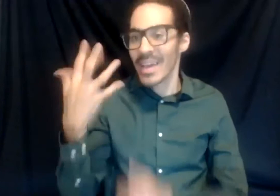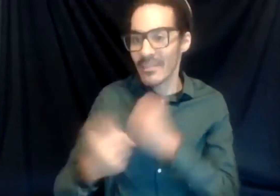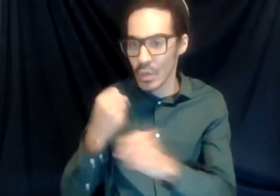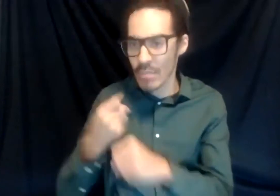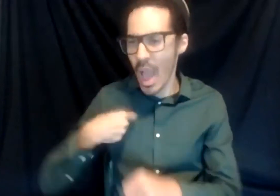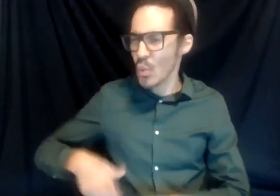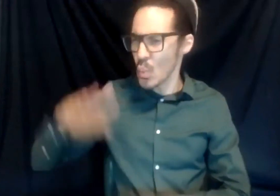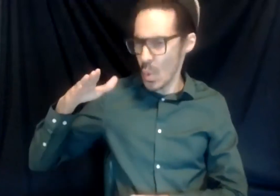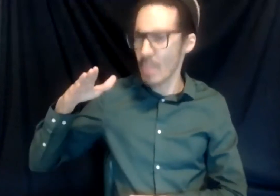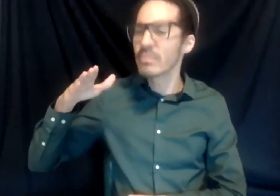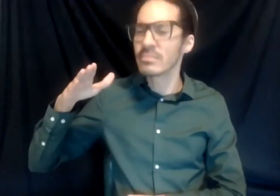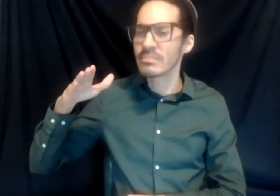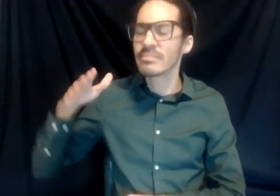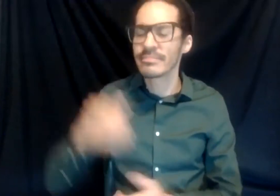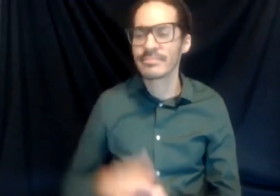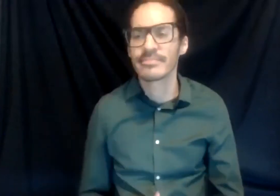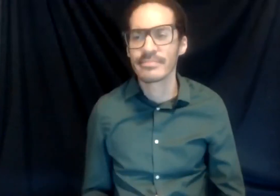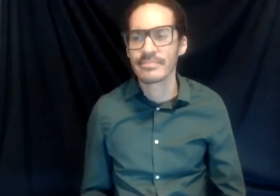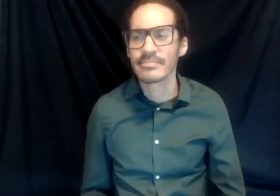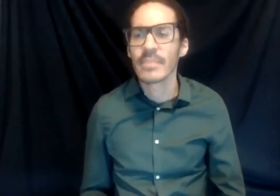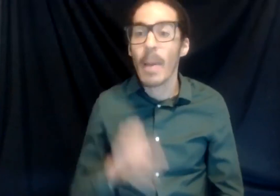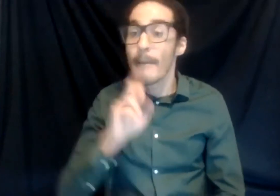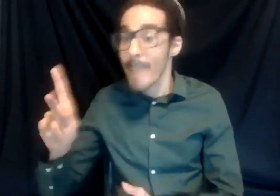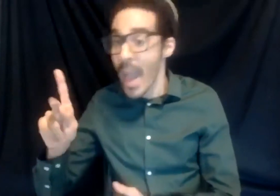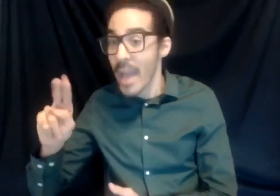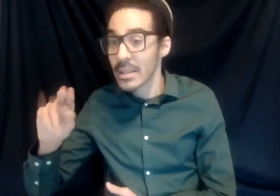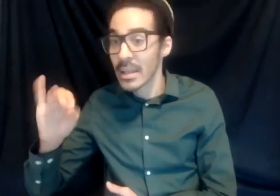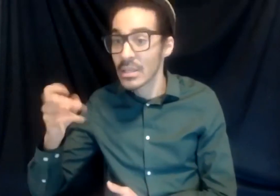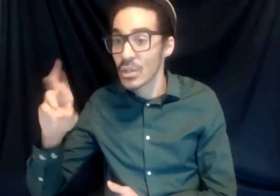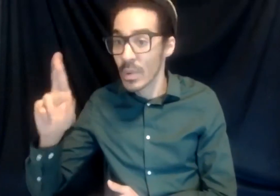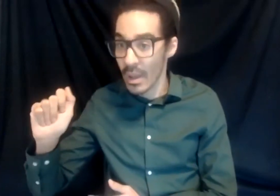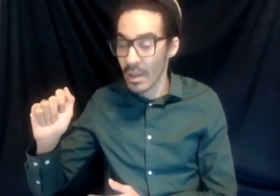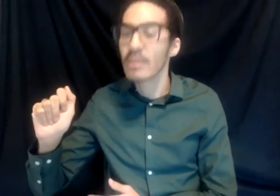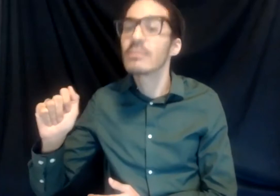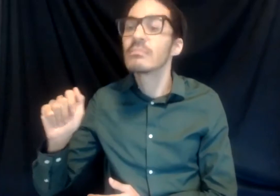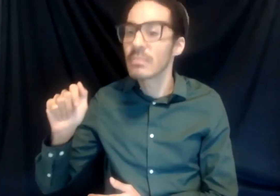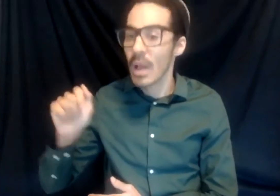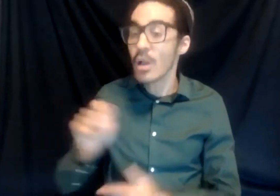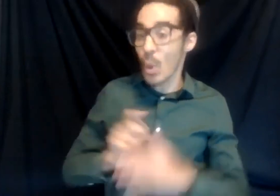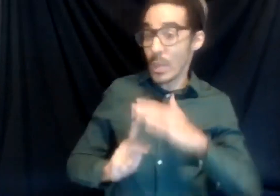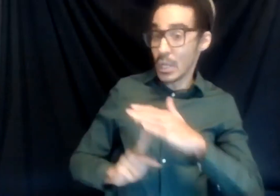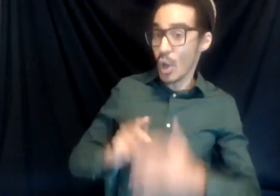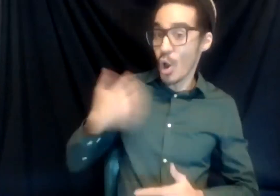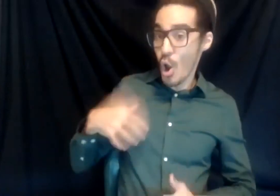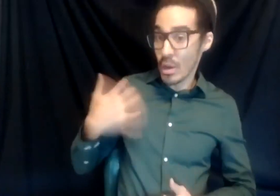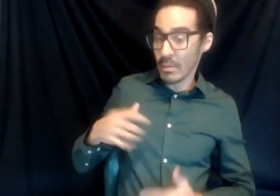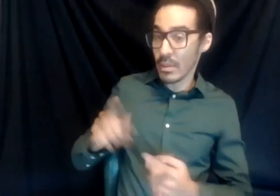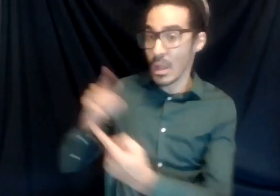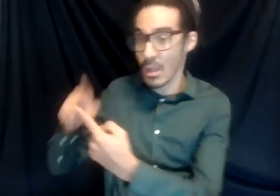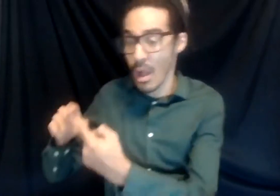to Nigeria, Nigeria, and I stayed there for like my, so I did my kindergarten in Argentina. I came to Nigeria. did my elementary school and